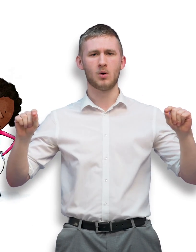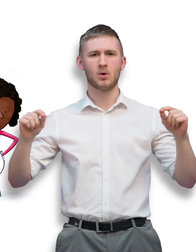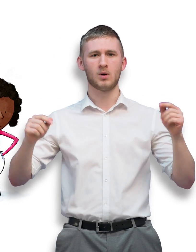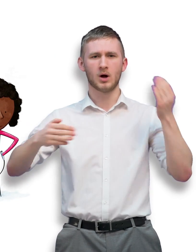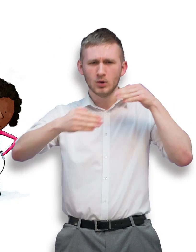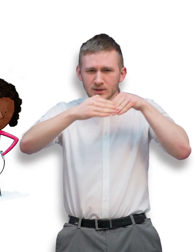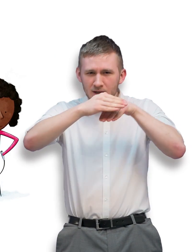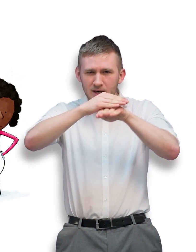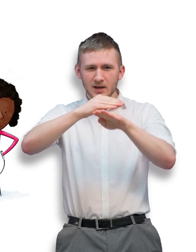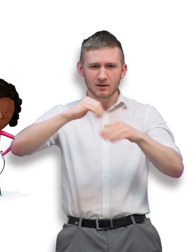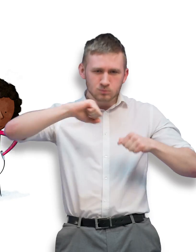to crawl